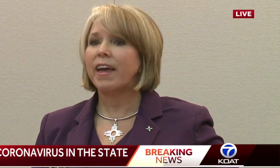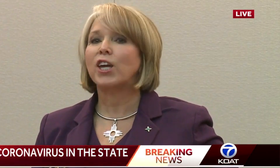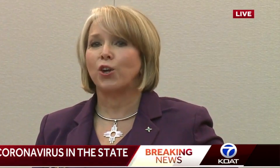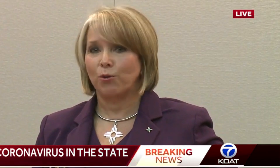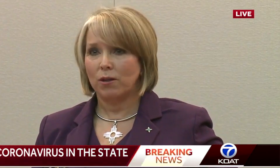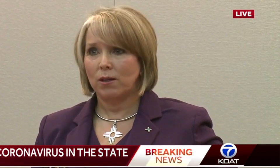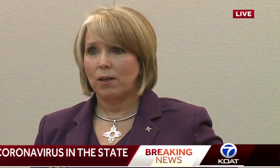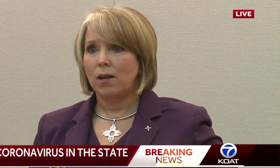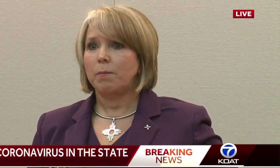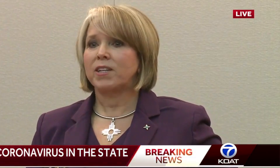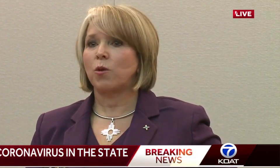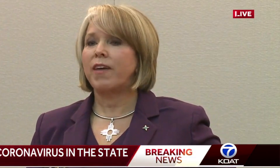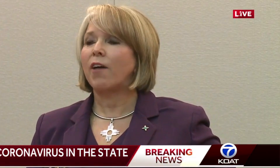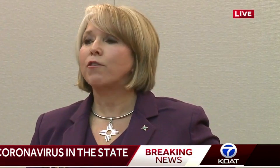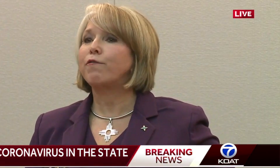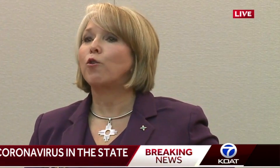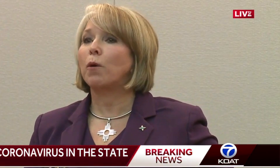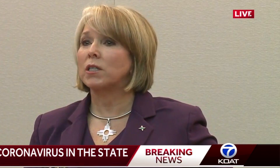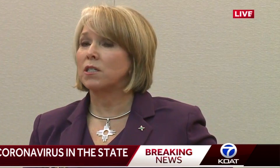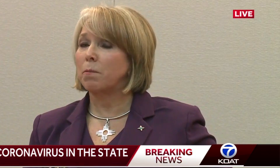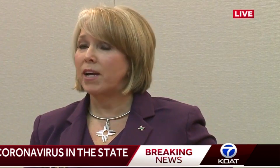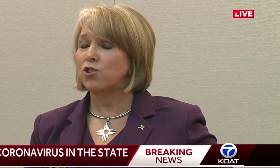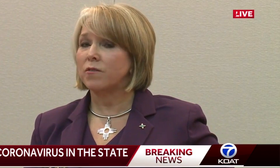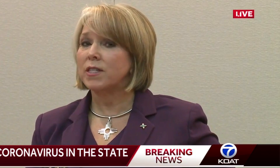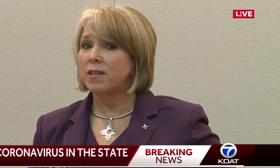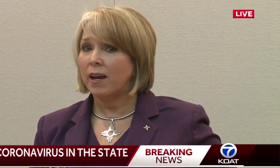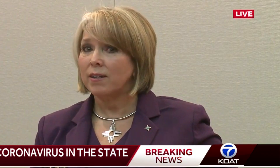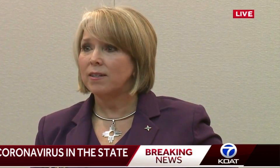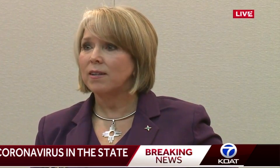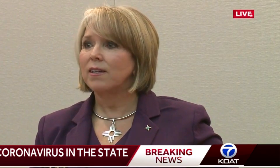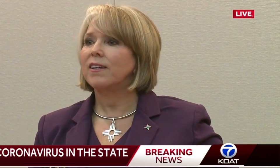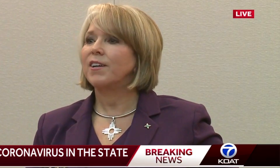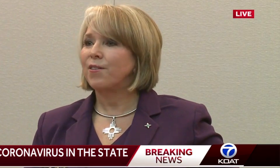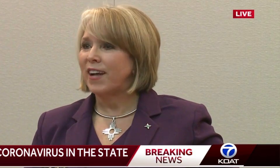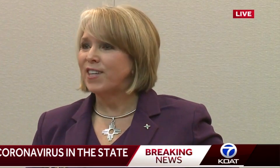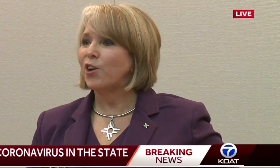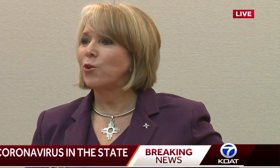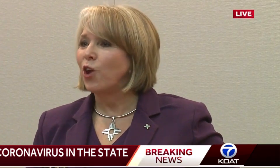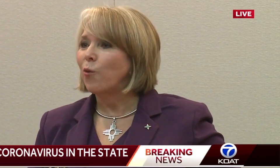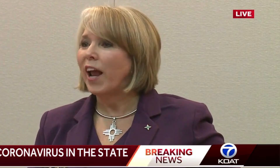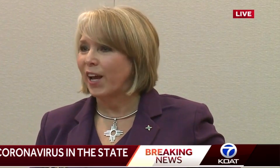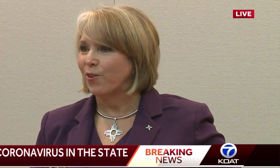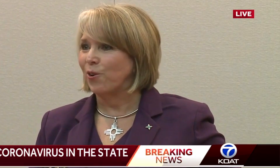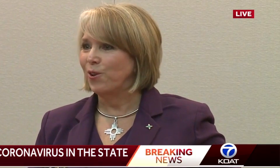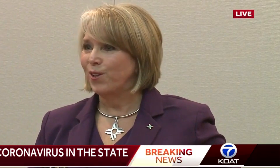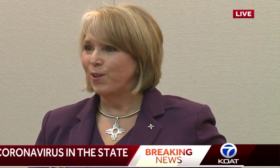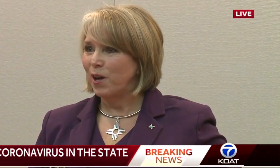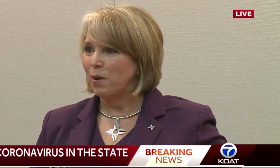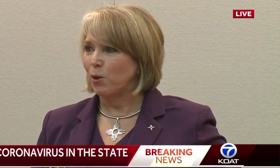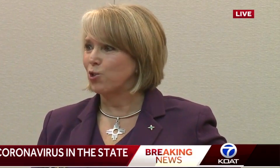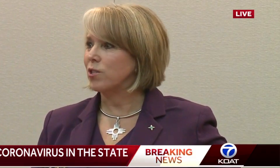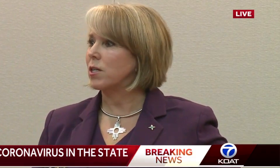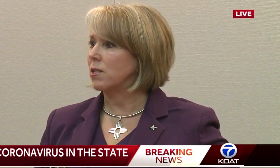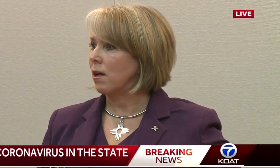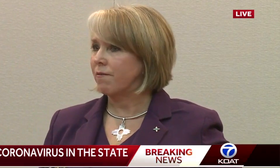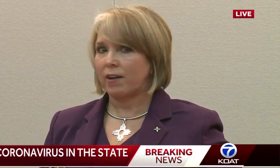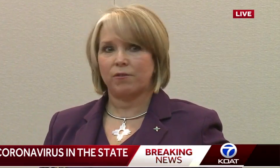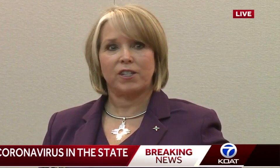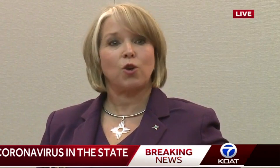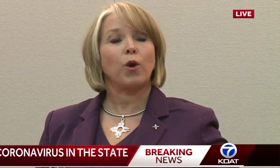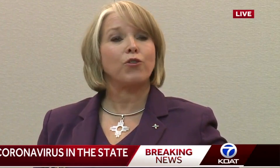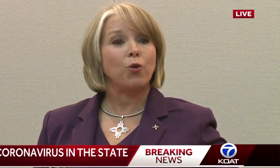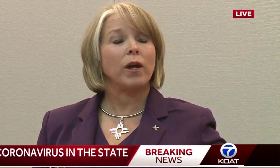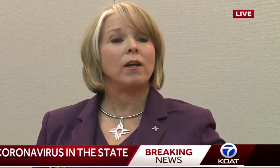thank you. Because without the full participation of the state, that's how you don't handle emergencies